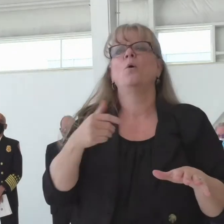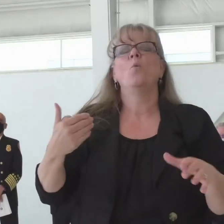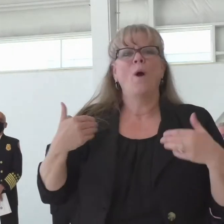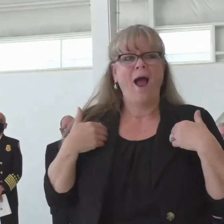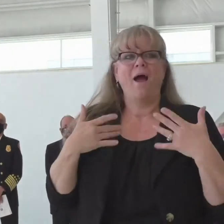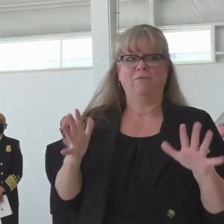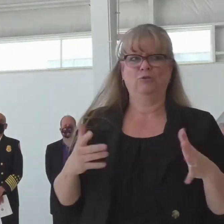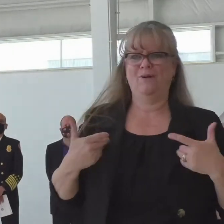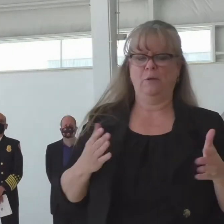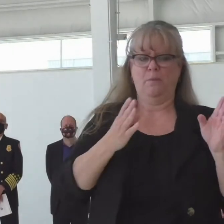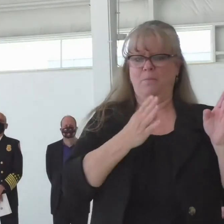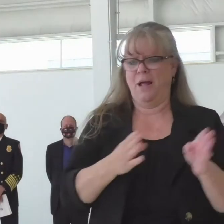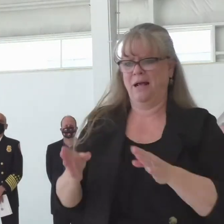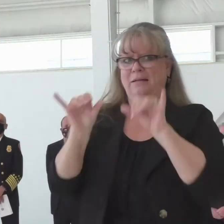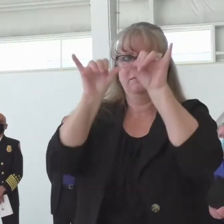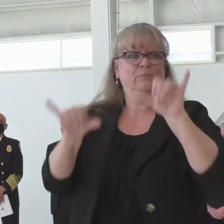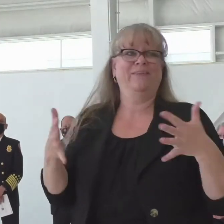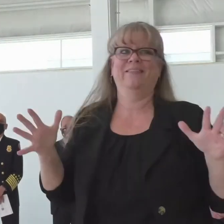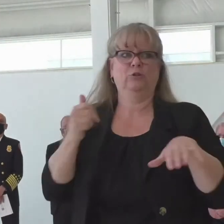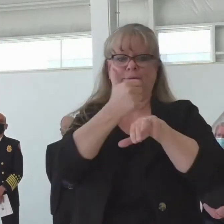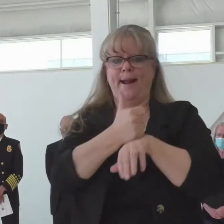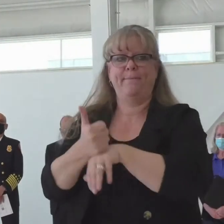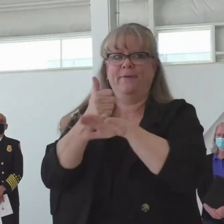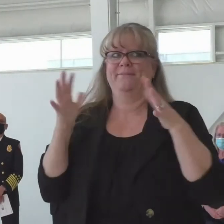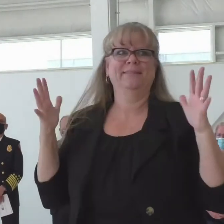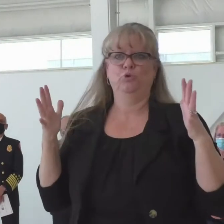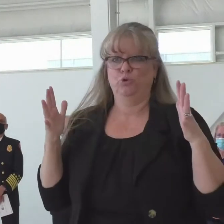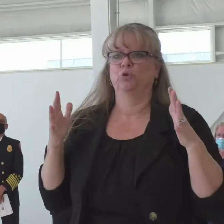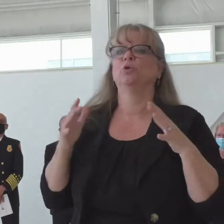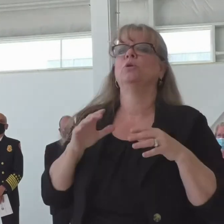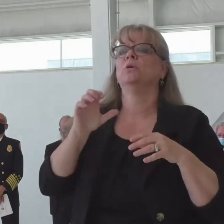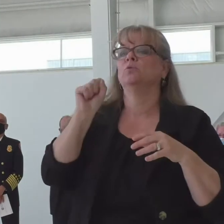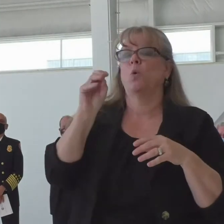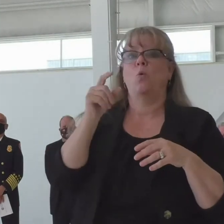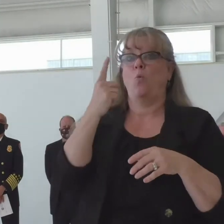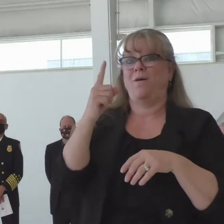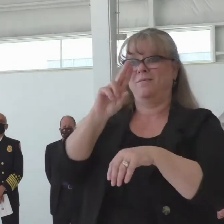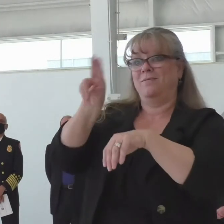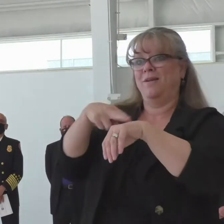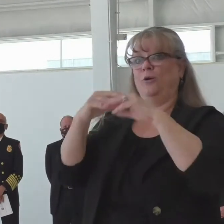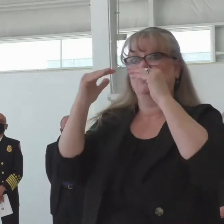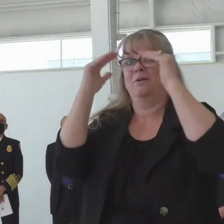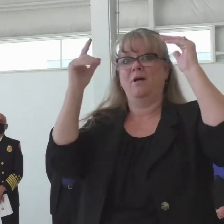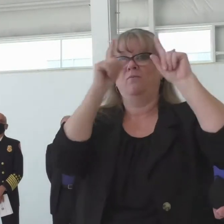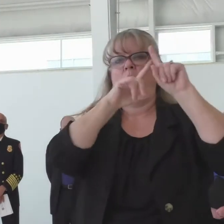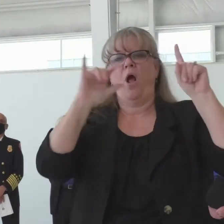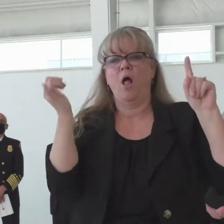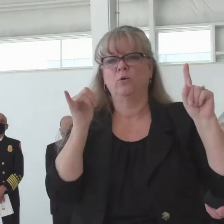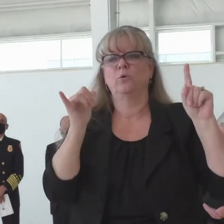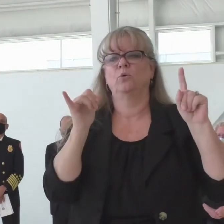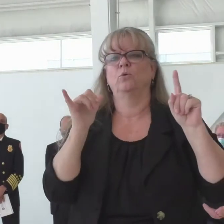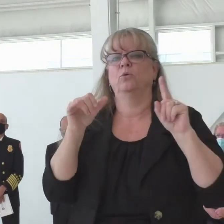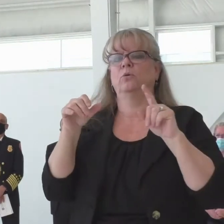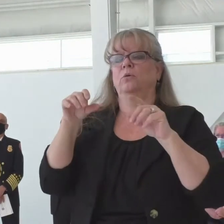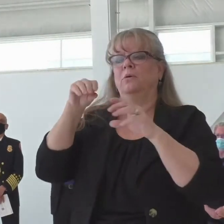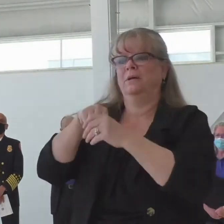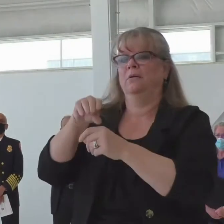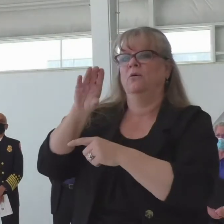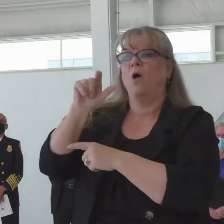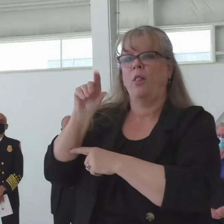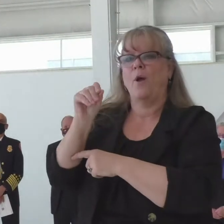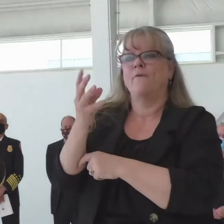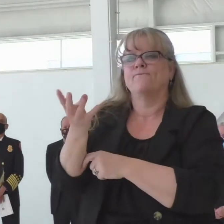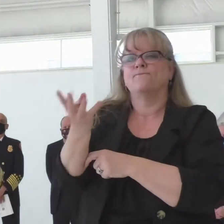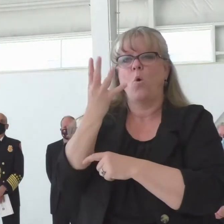system. We've implemented one in the state of Colorado. We've divided the state into four different quadrants or districts, and then we can, we have the